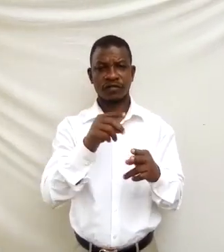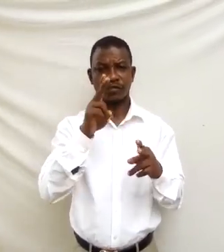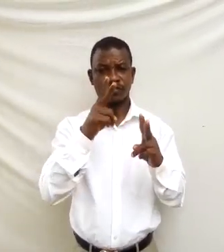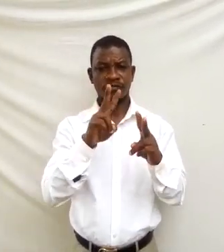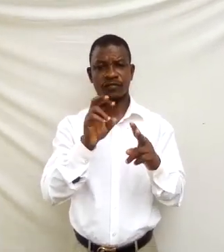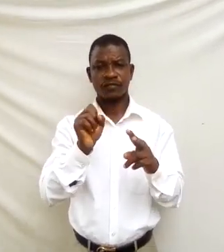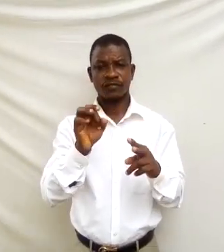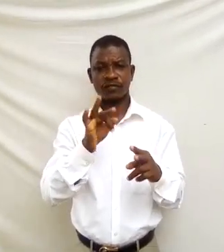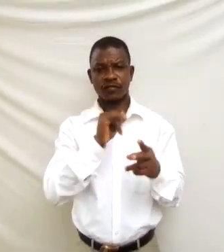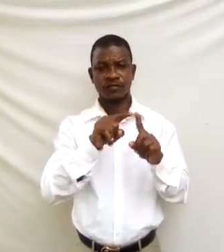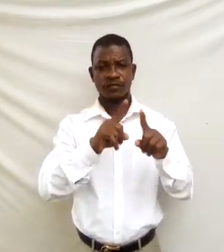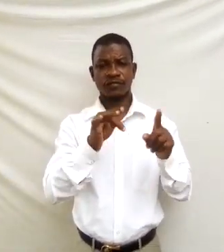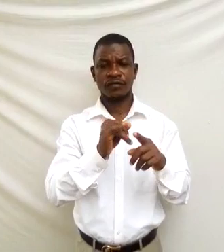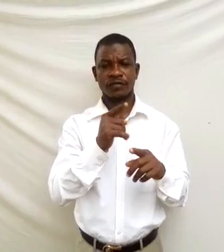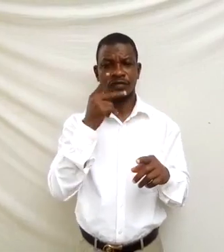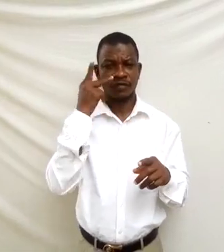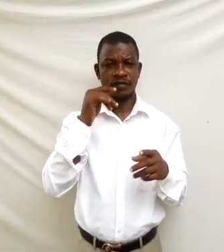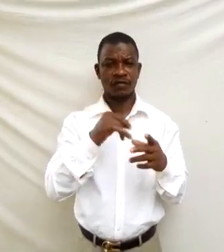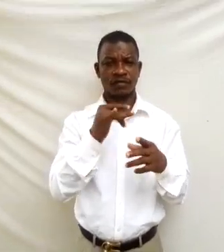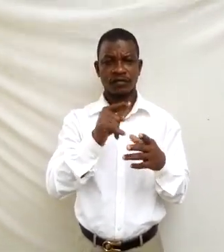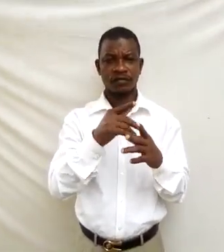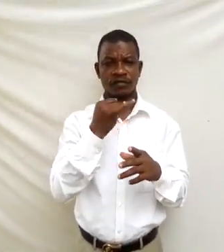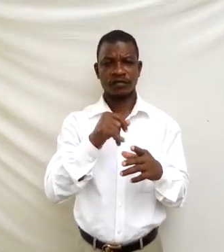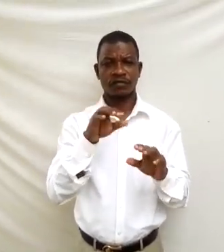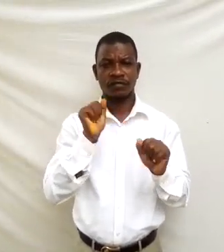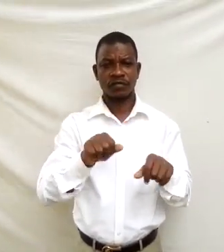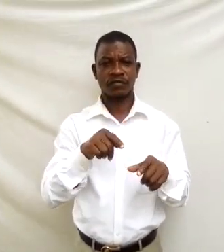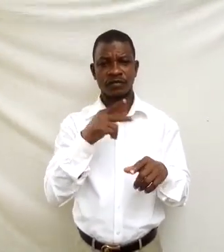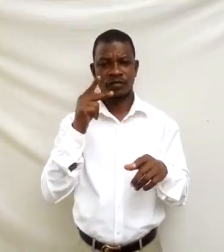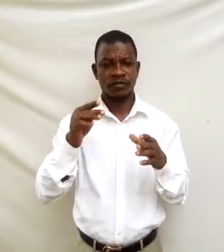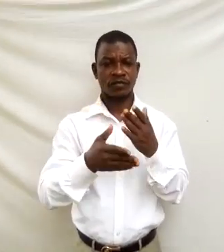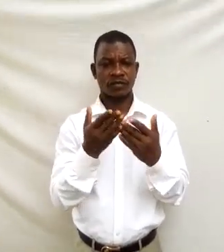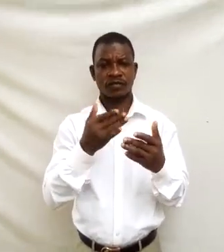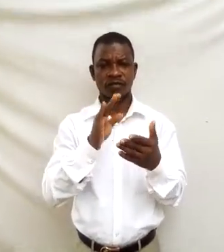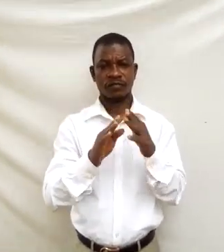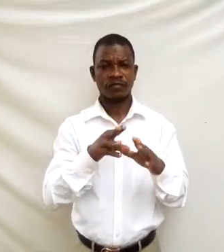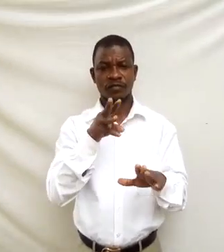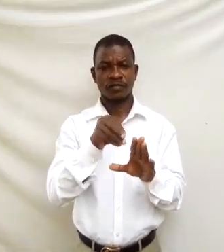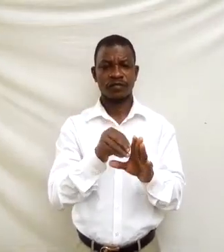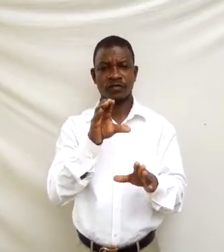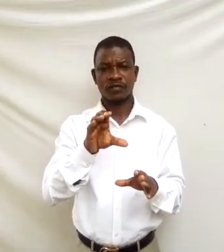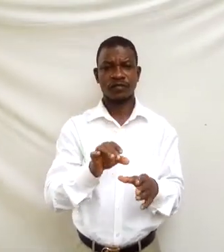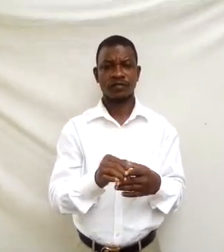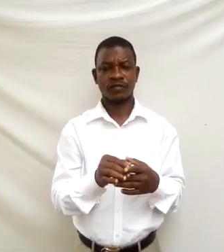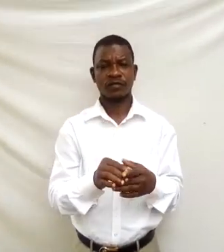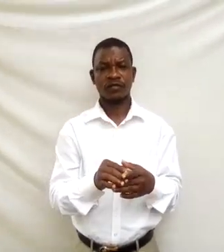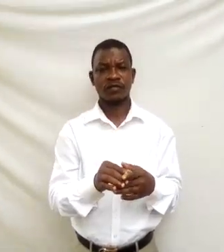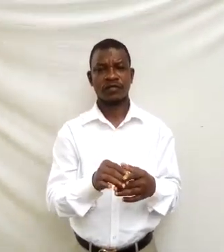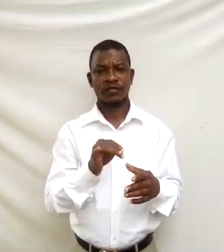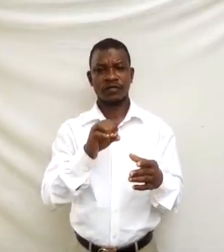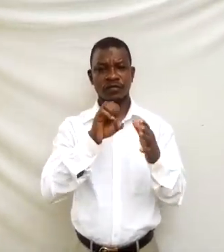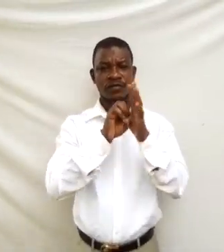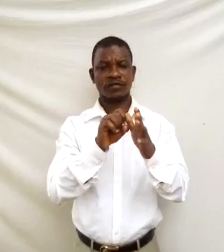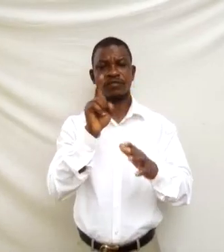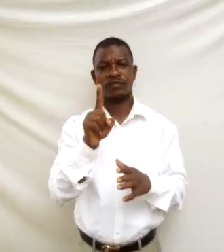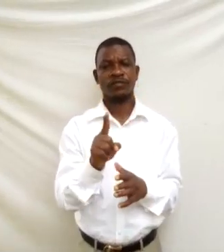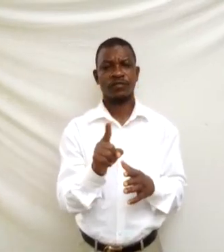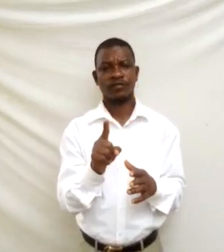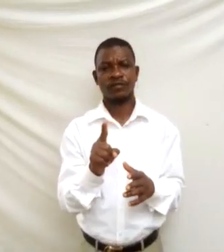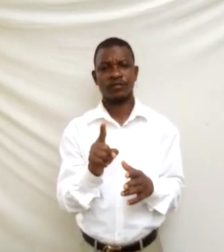say u which can easily be integrated example one find